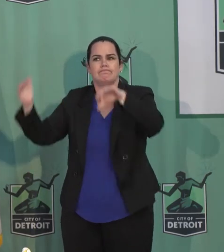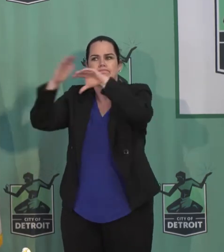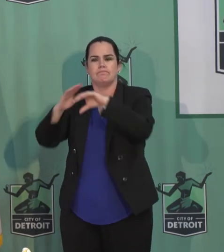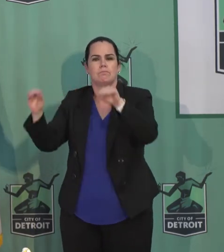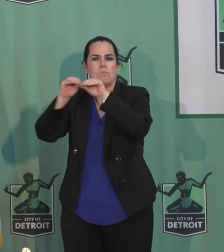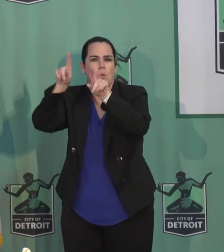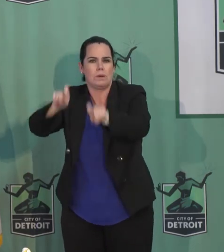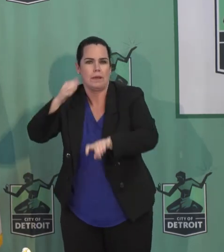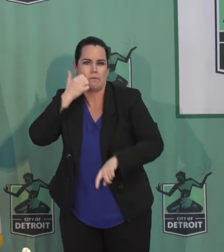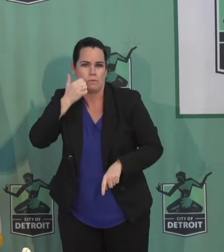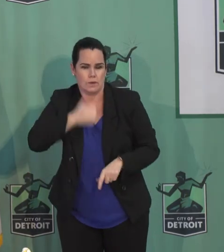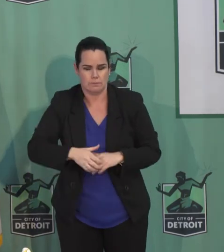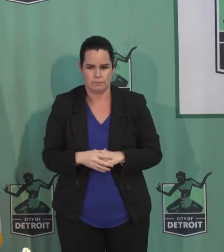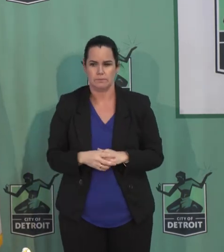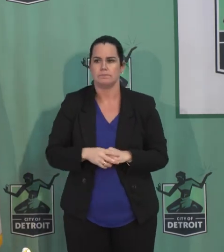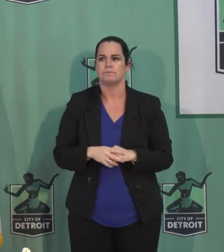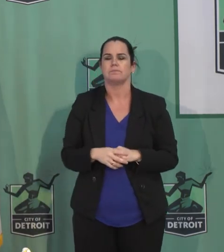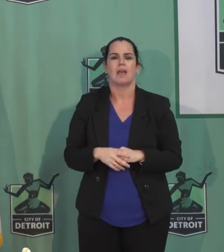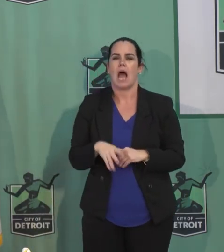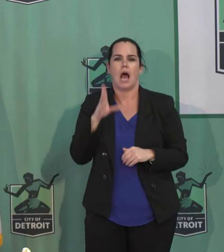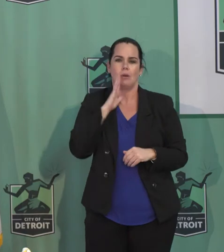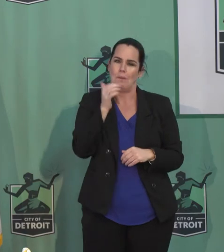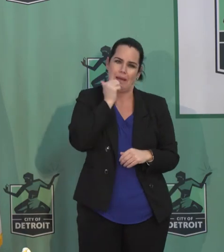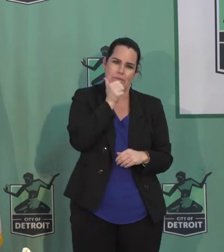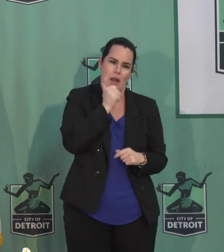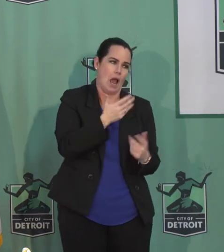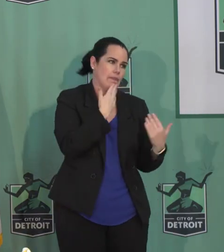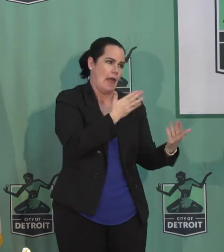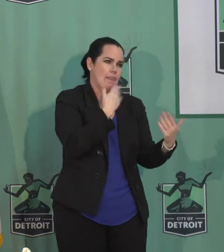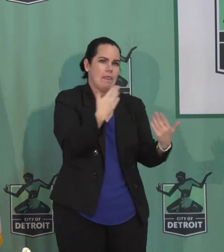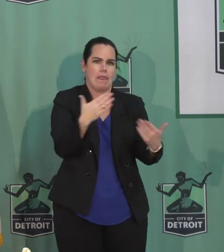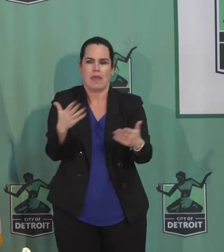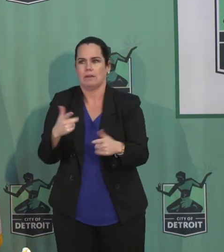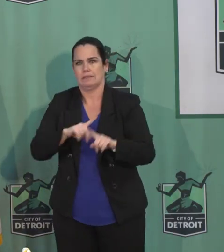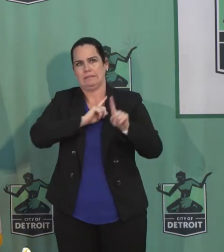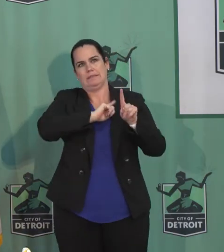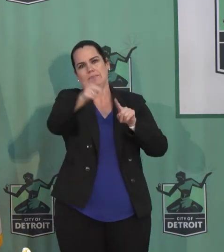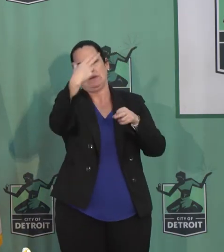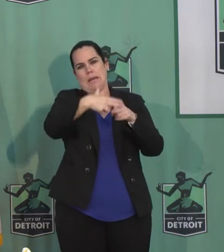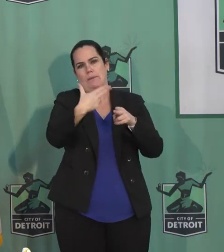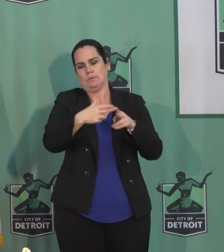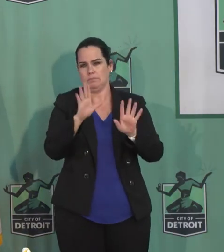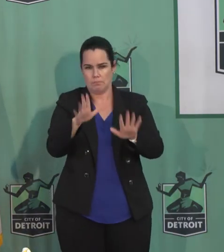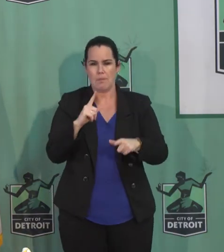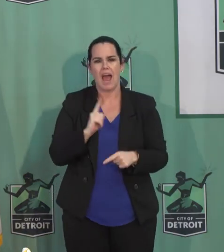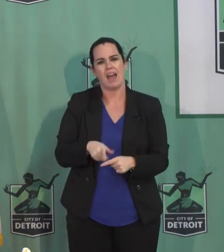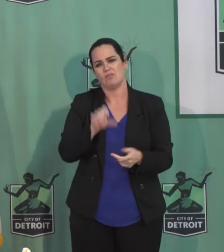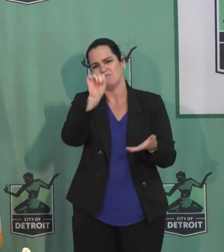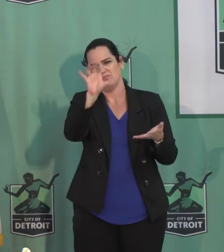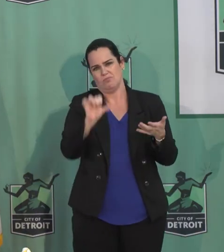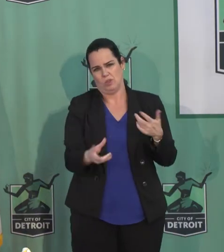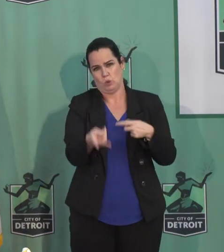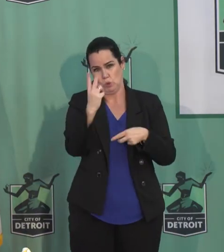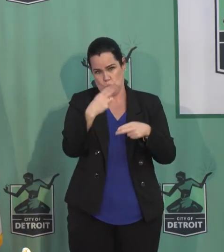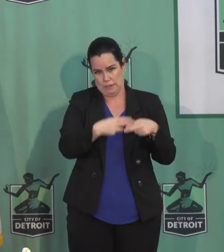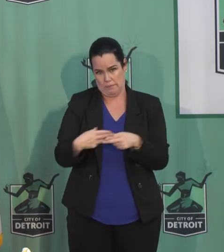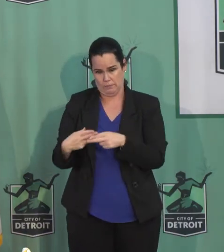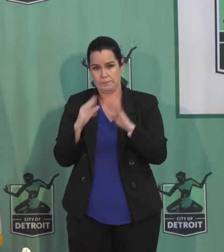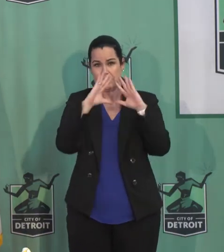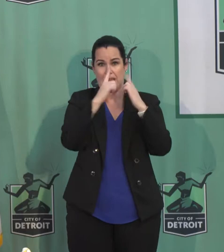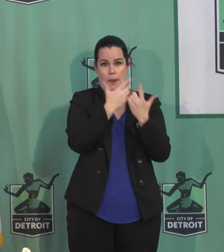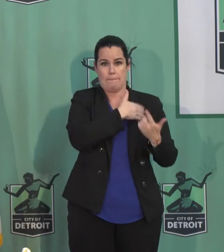And I know I'm thanking different people every day, but I have to make a note of two people. Our council member